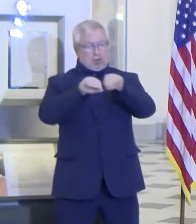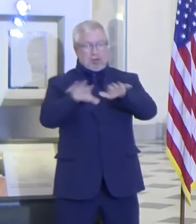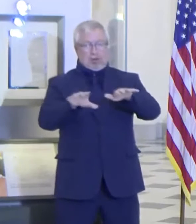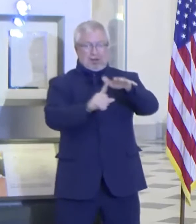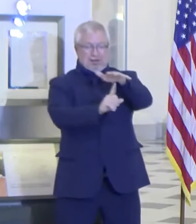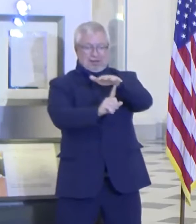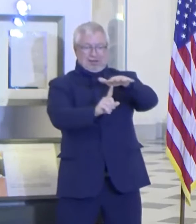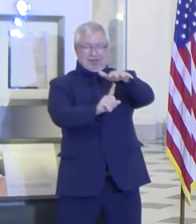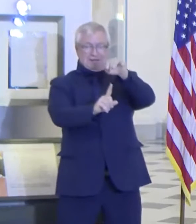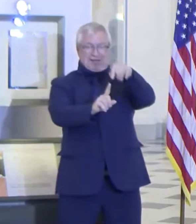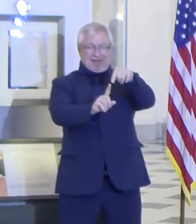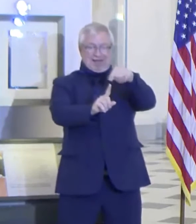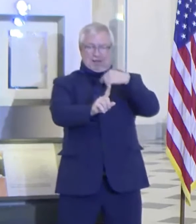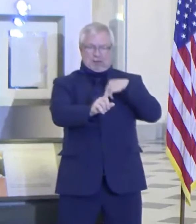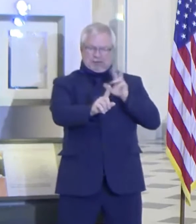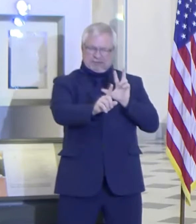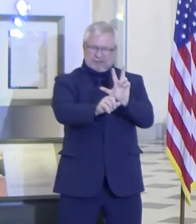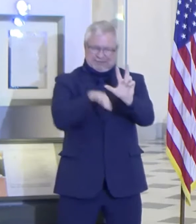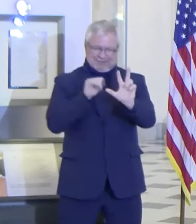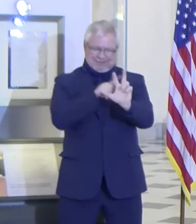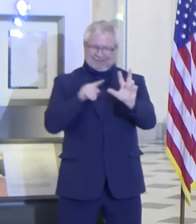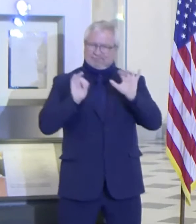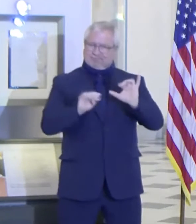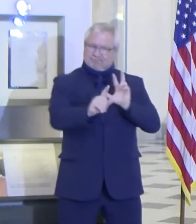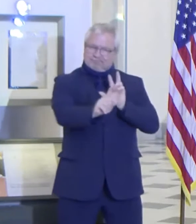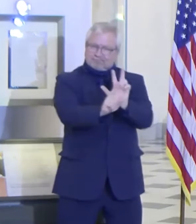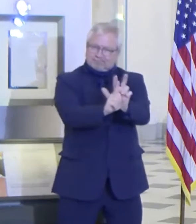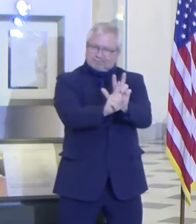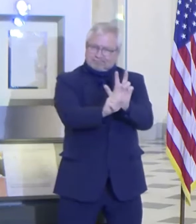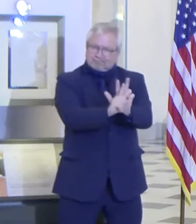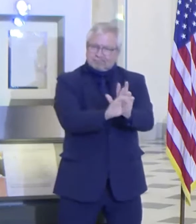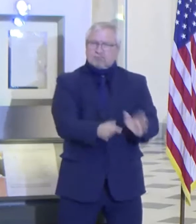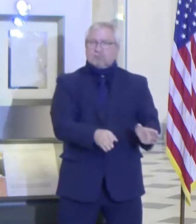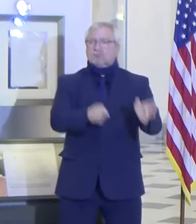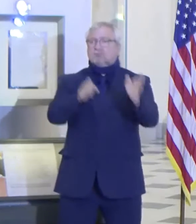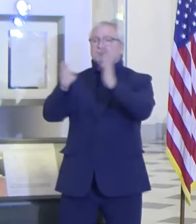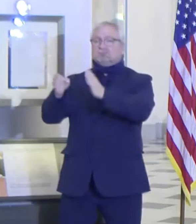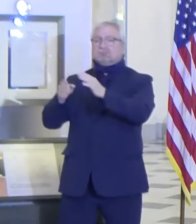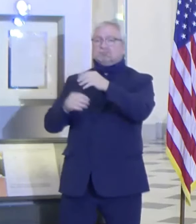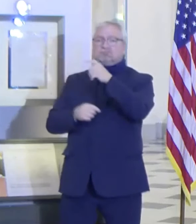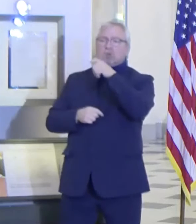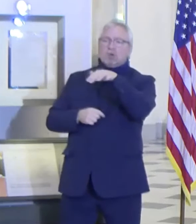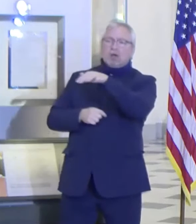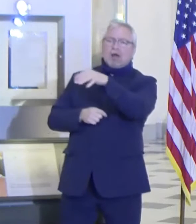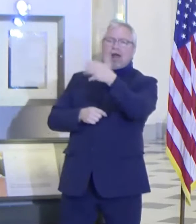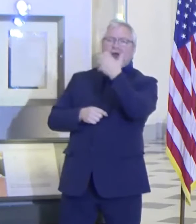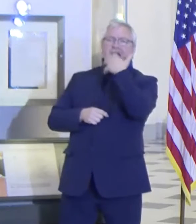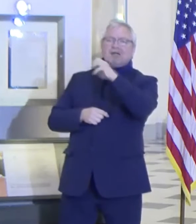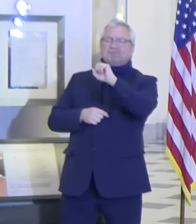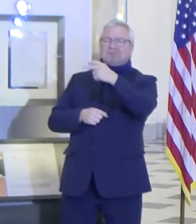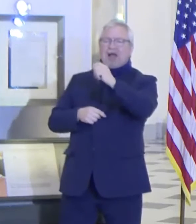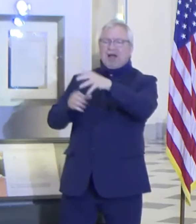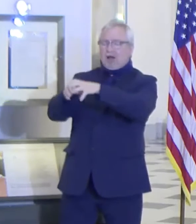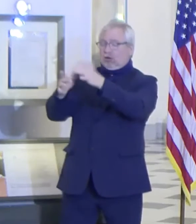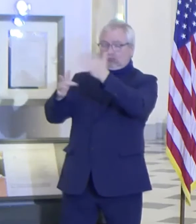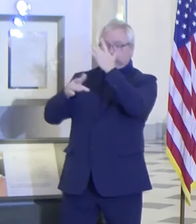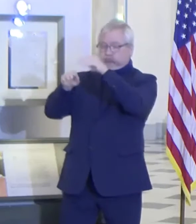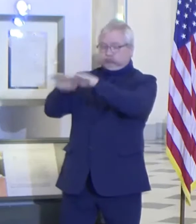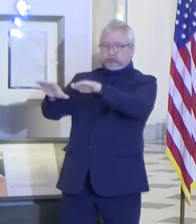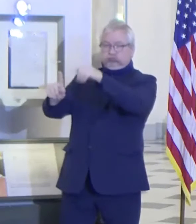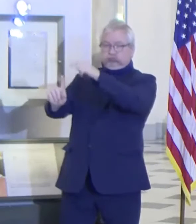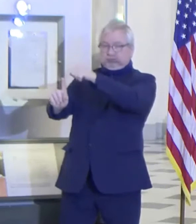second, redoubling our attention and resources on hotspot areas with the highest concentration of cases,